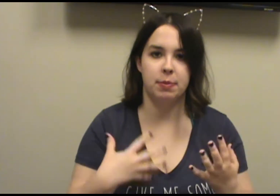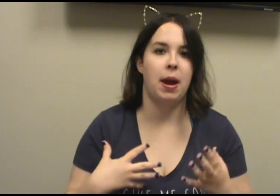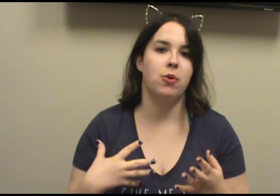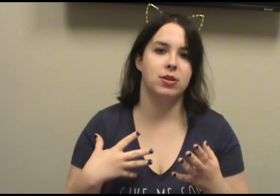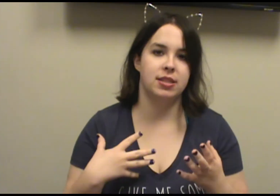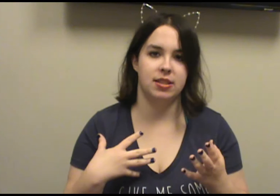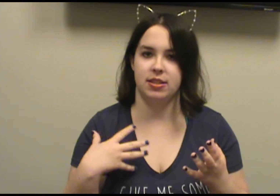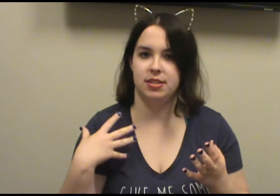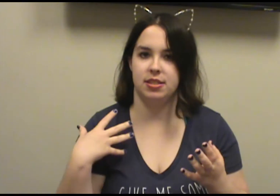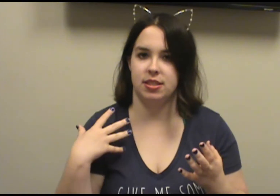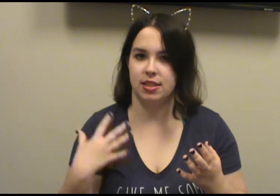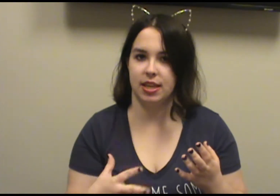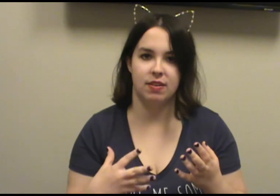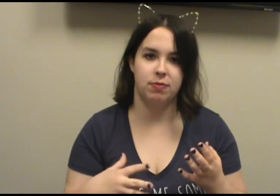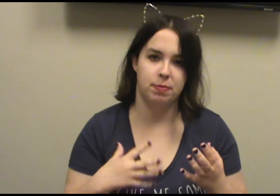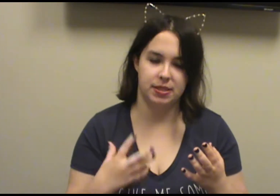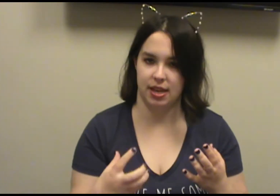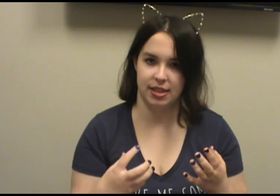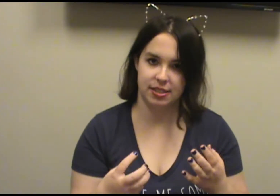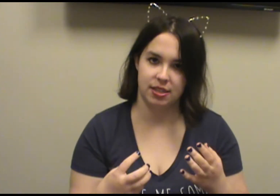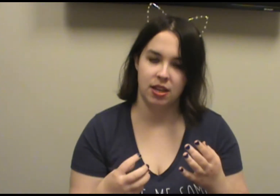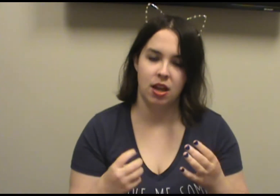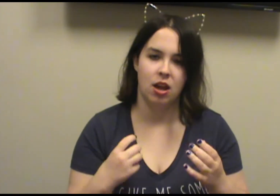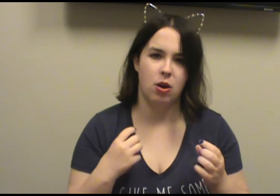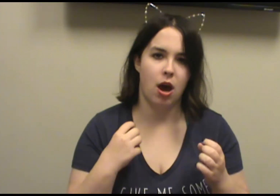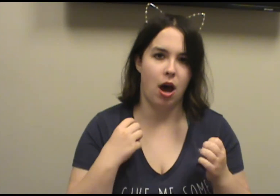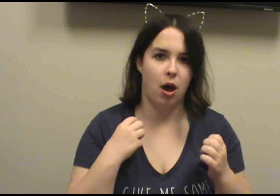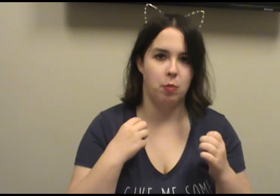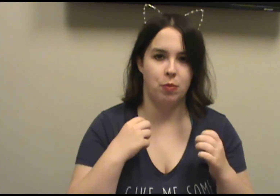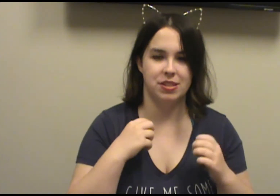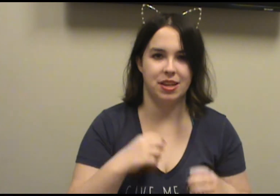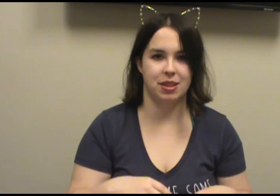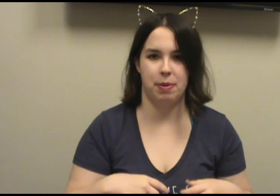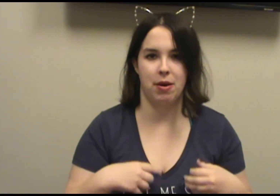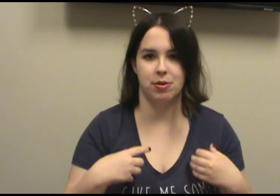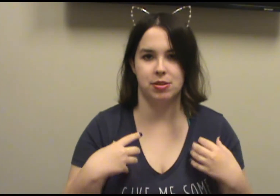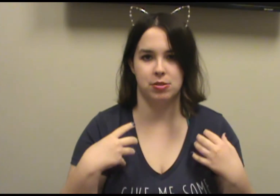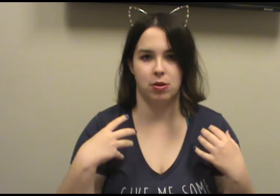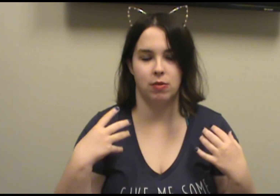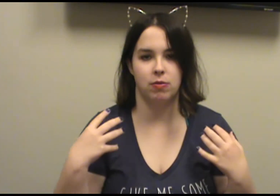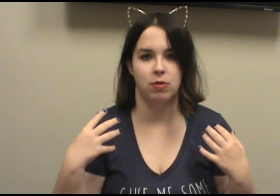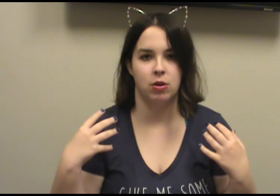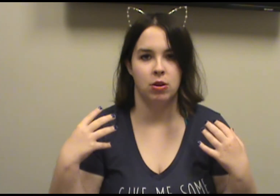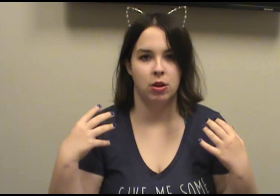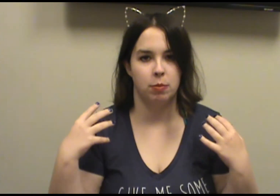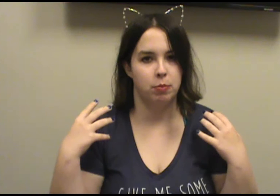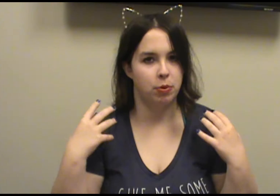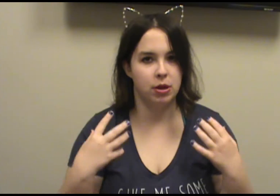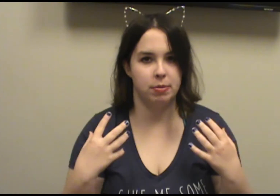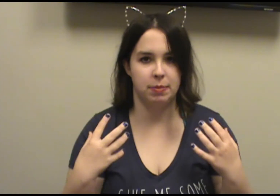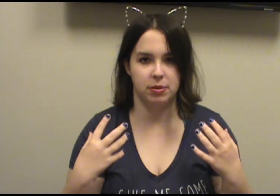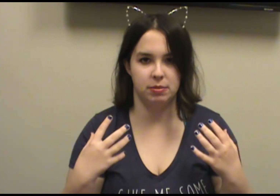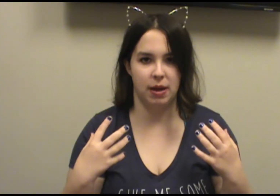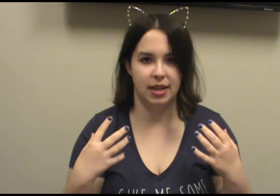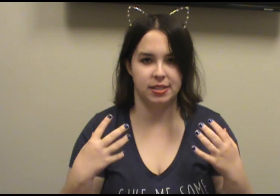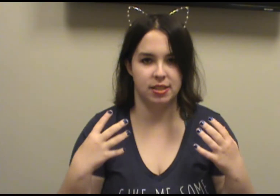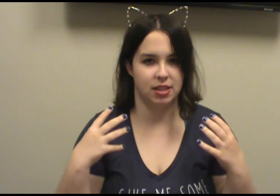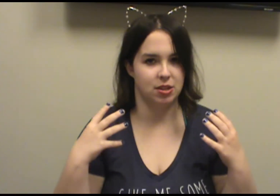powers that this thief possessed, was like the powers to sort of put in people's minds their